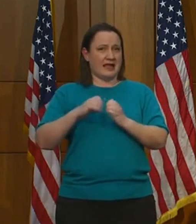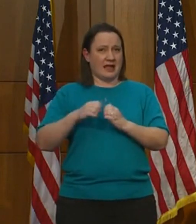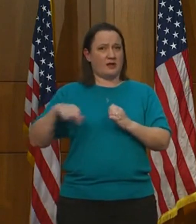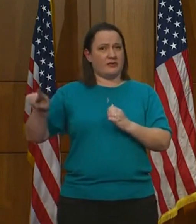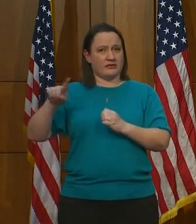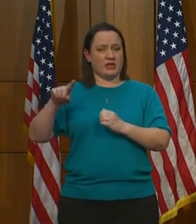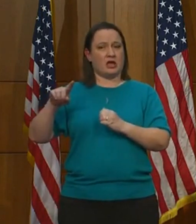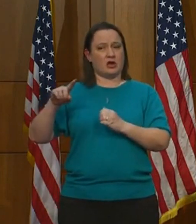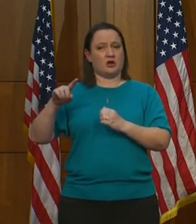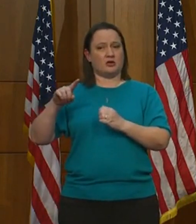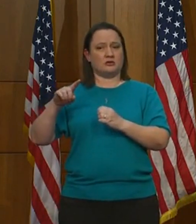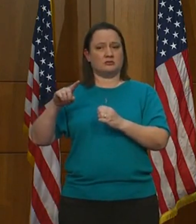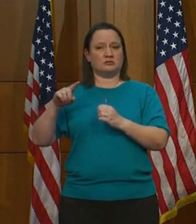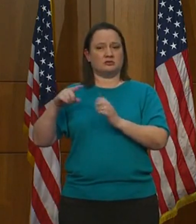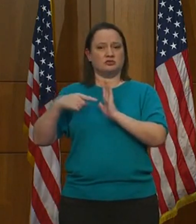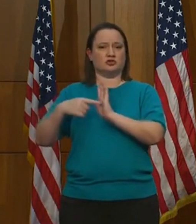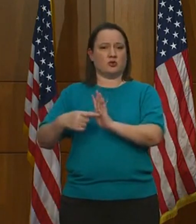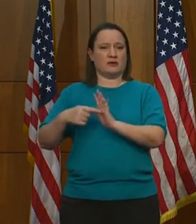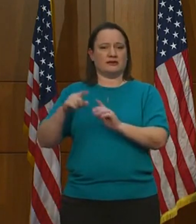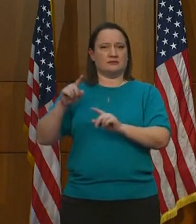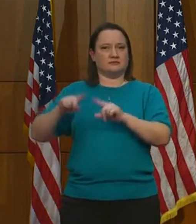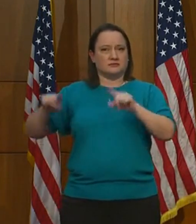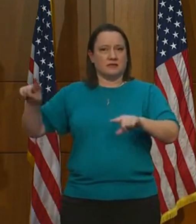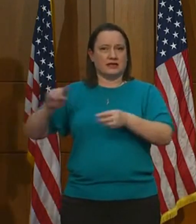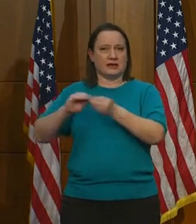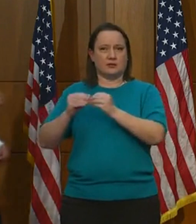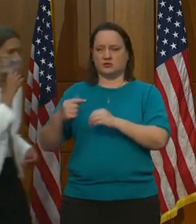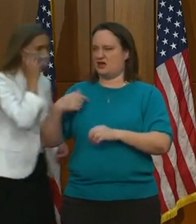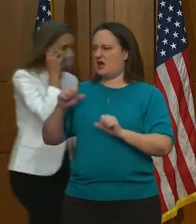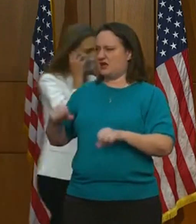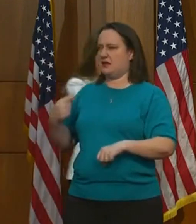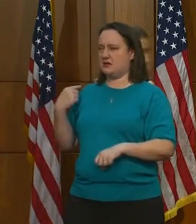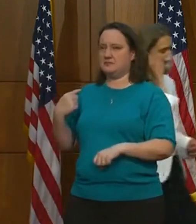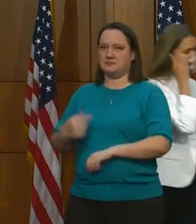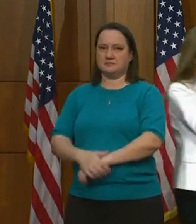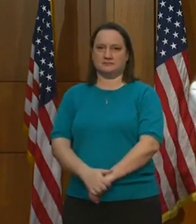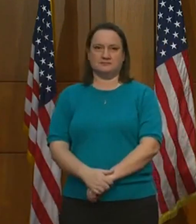the numbers inconsistent? Okay. Thanks, Mark.